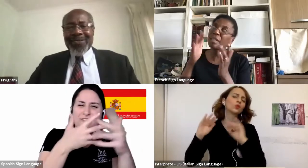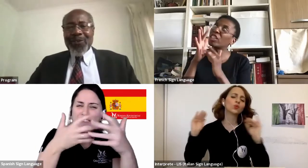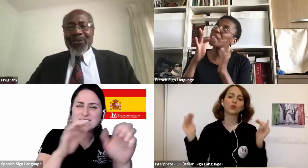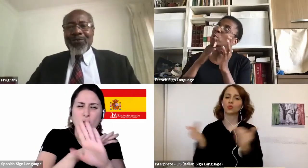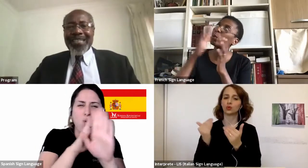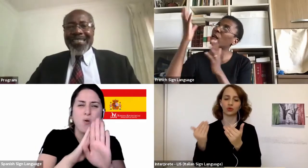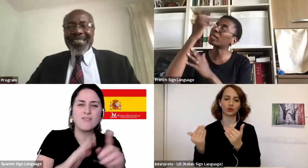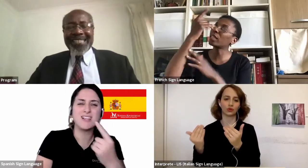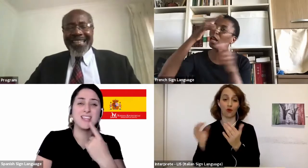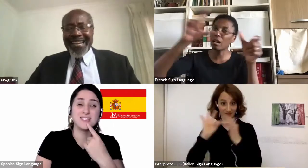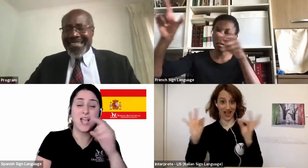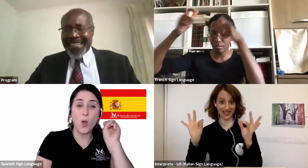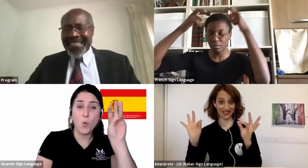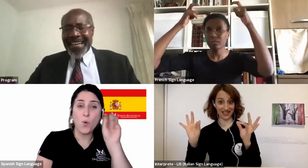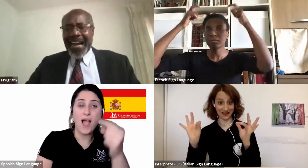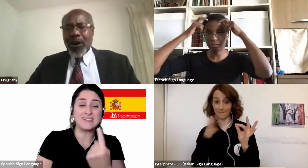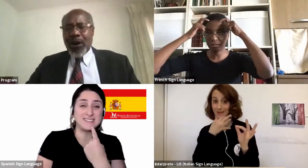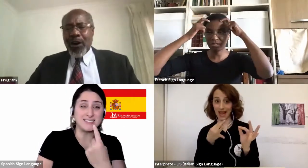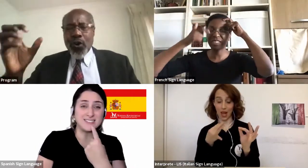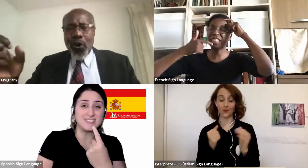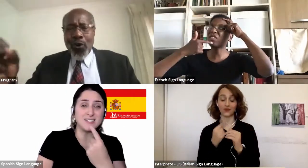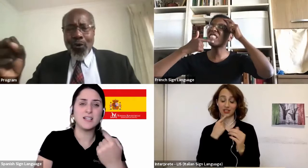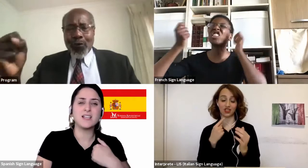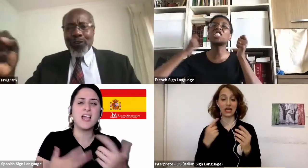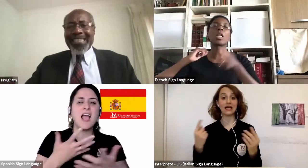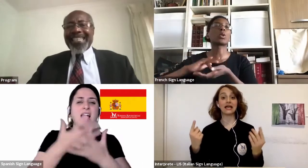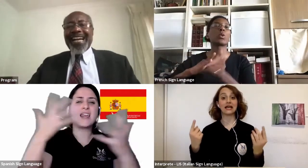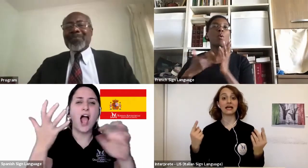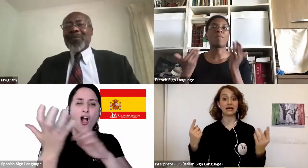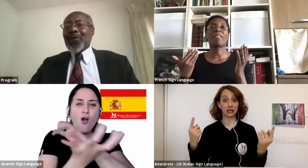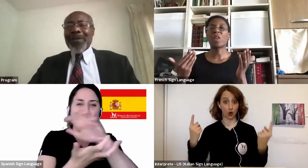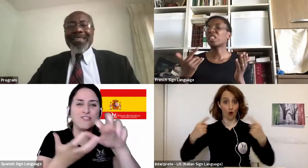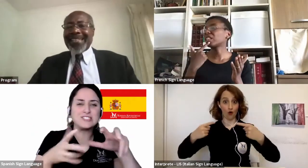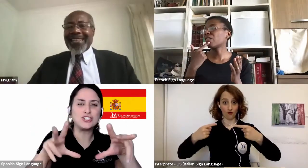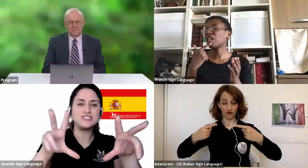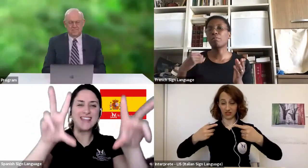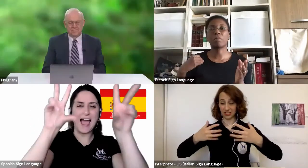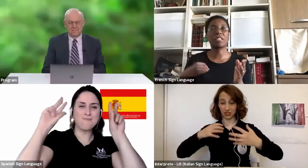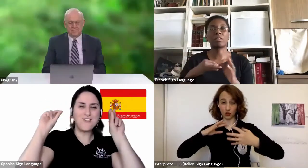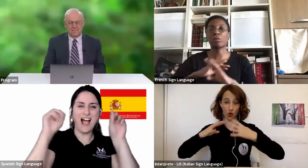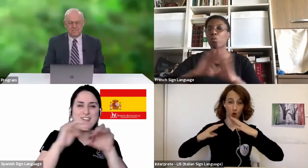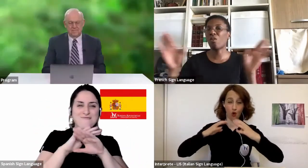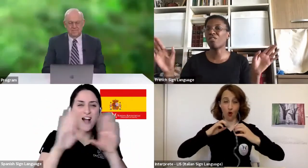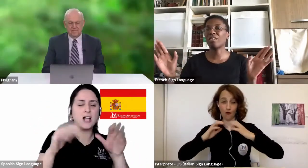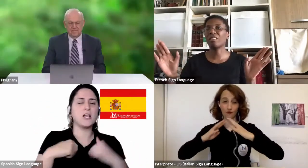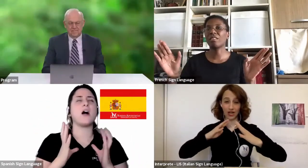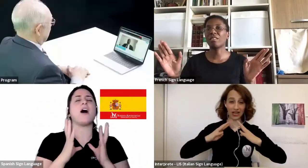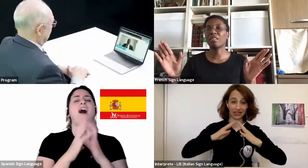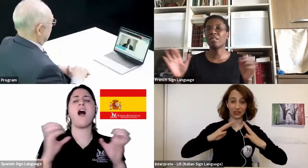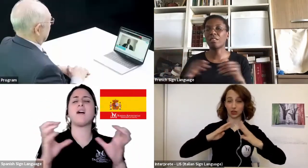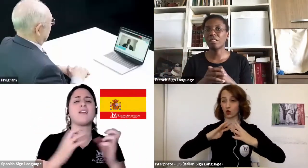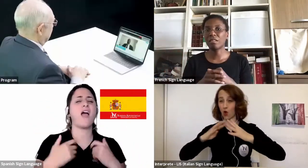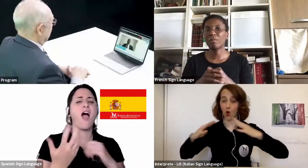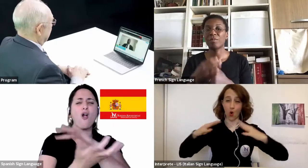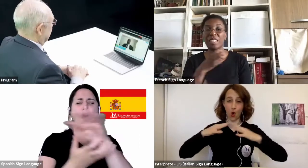Great Controversy is ended. I would long for the time when the Great Controversy would be ended.